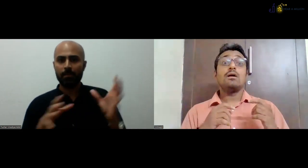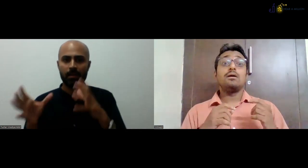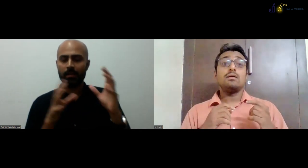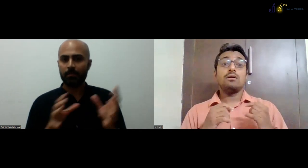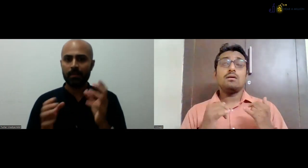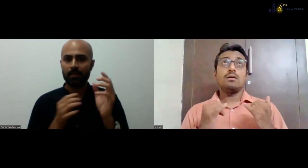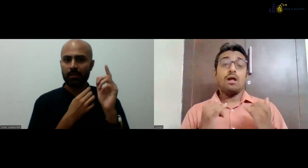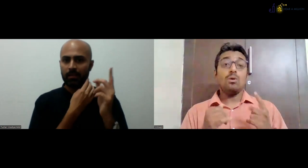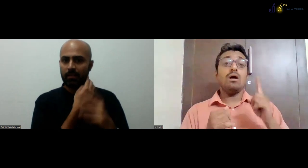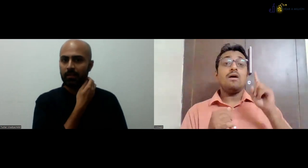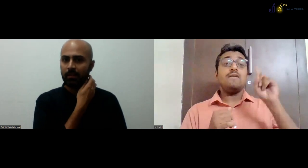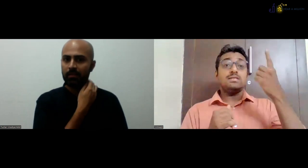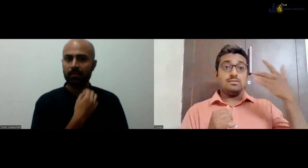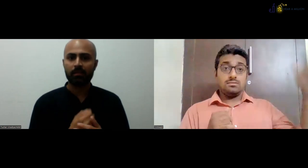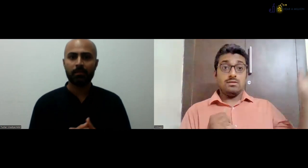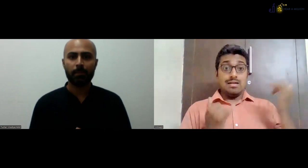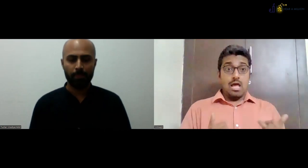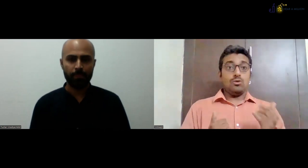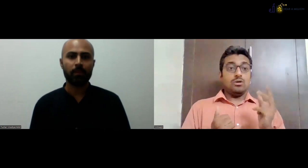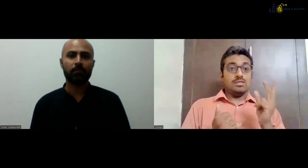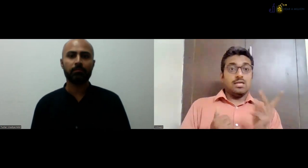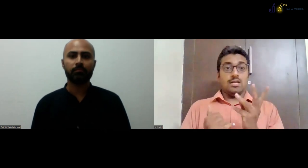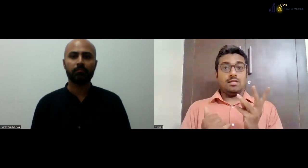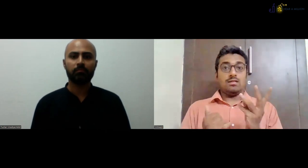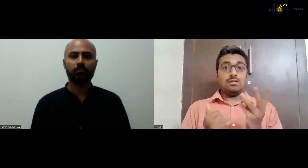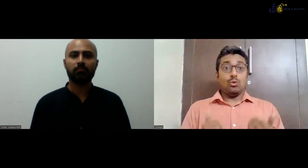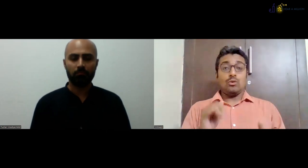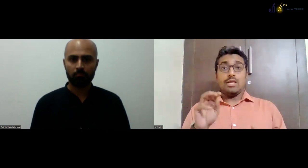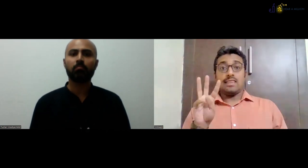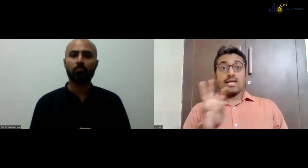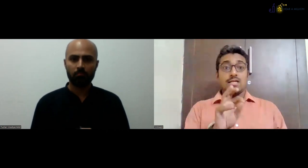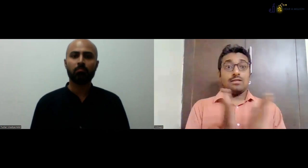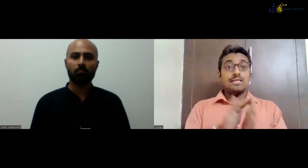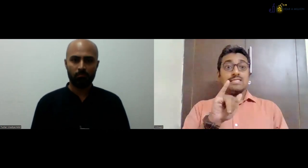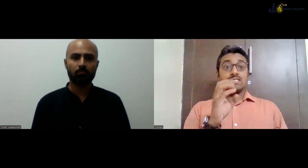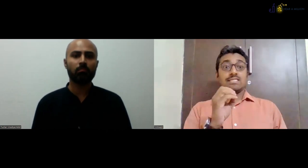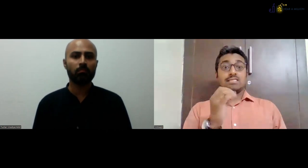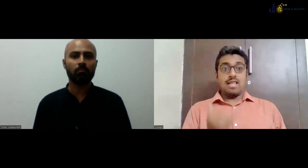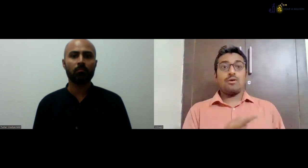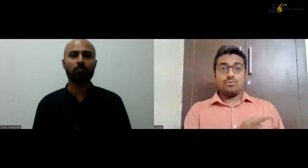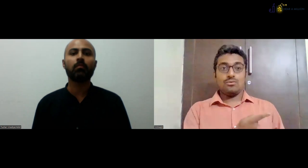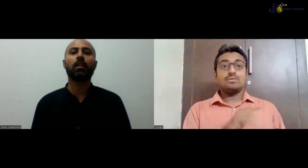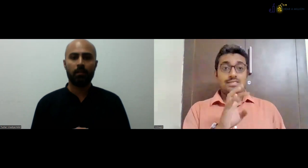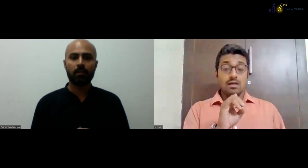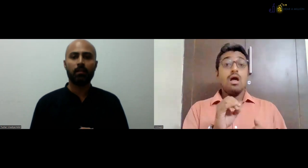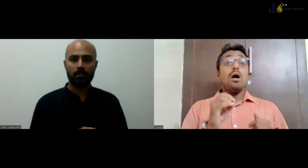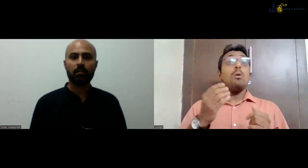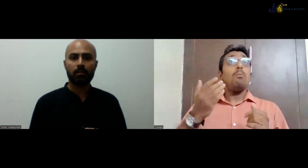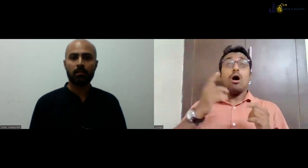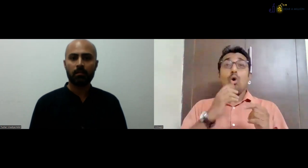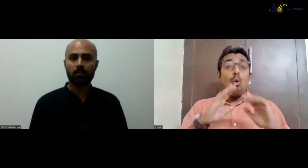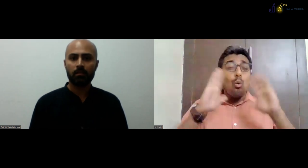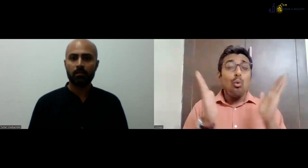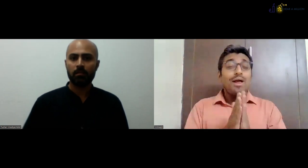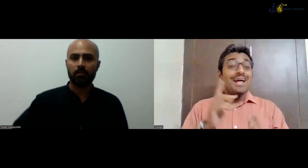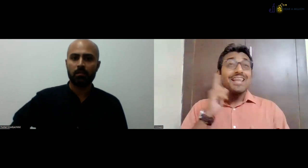And how many batches have DTISL batches passed? First batch is done. Now we have second and third batch. 30